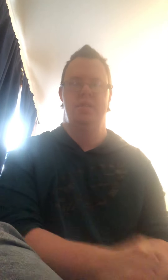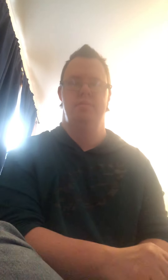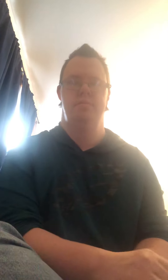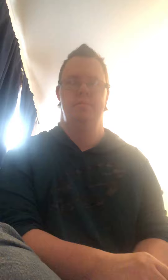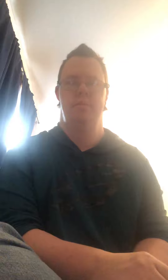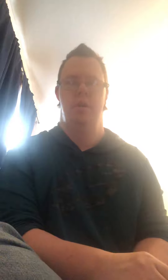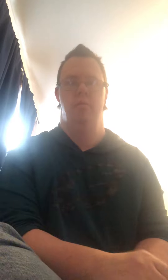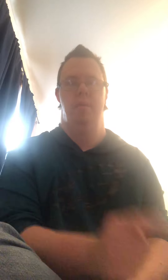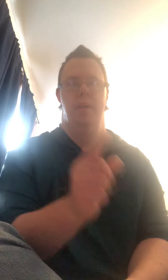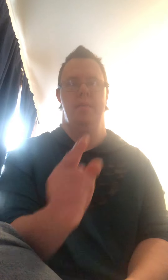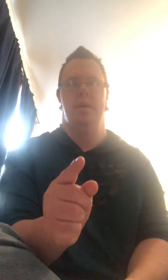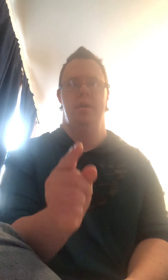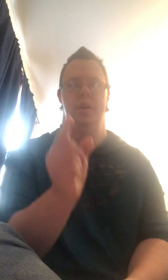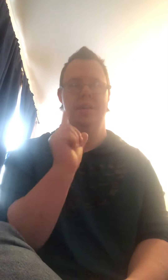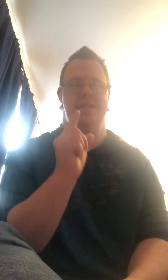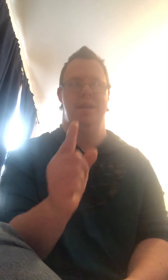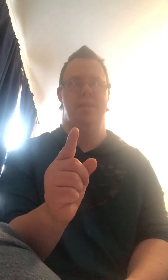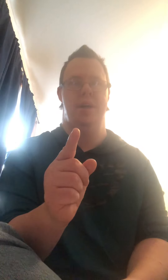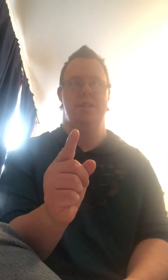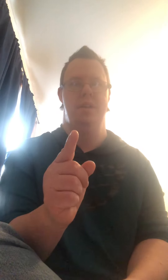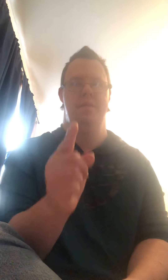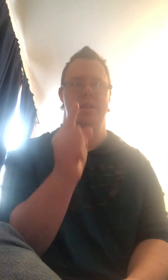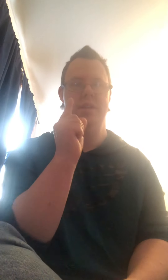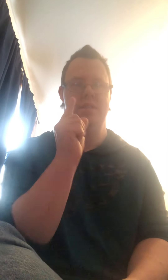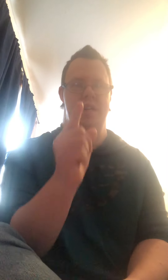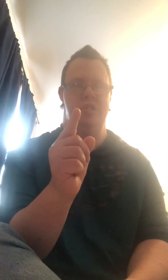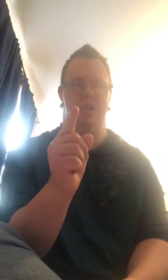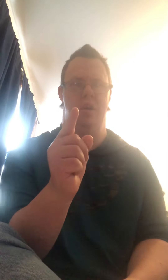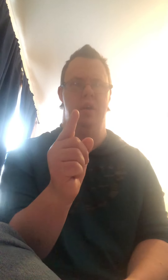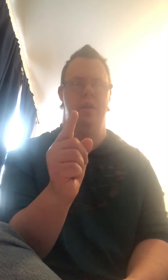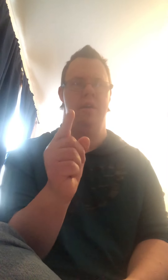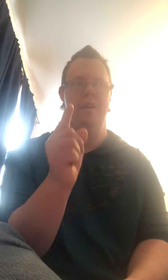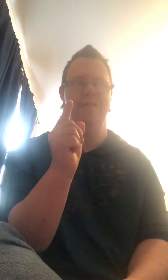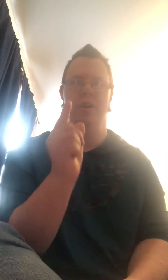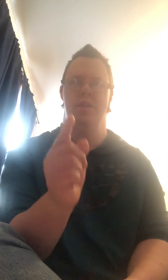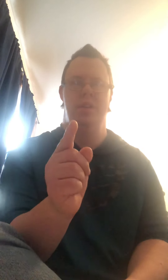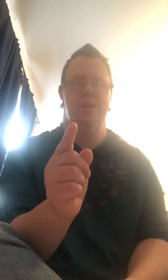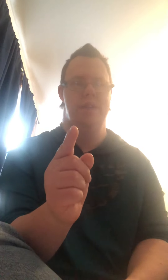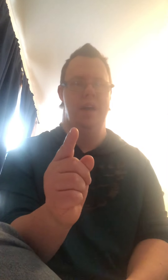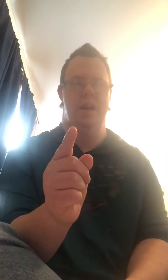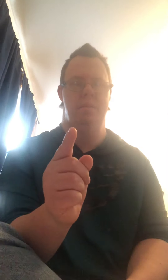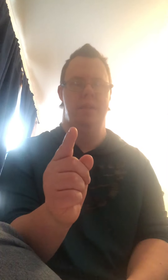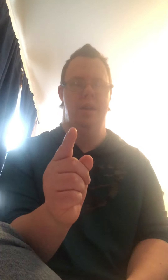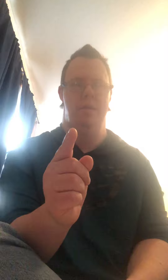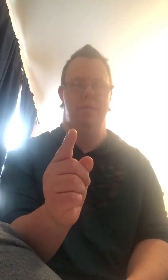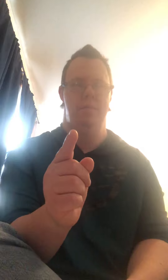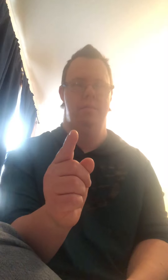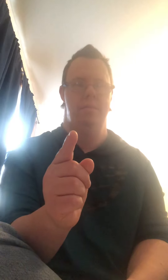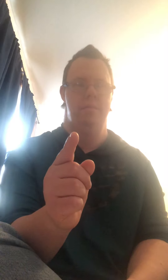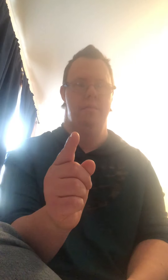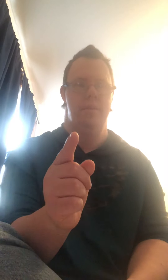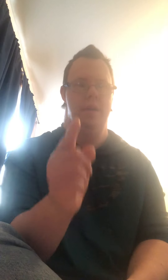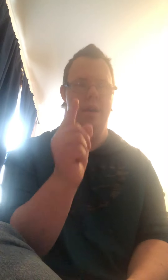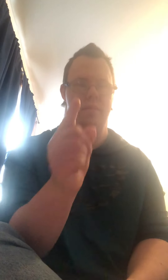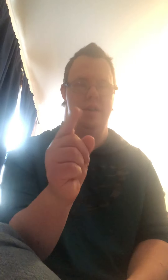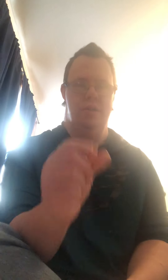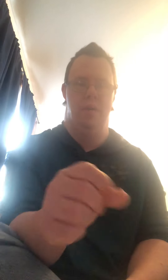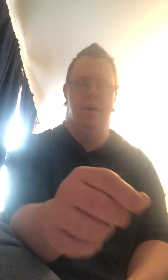remember stay positive and stay strong don't let those hate come to you god bless you all